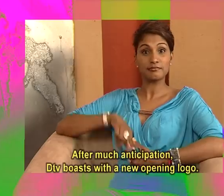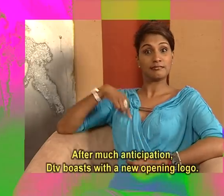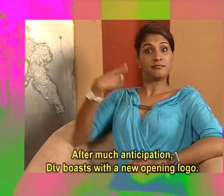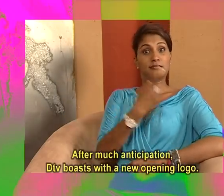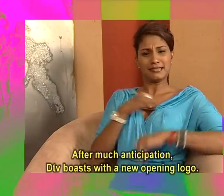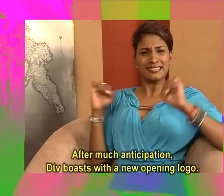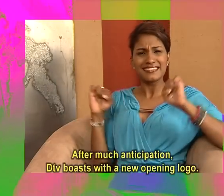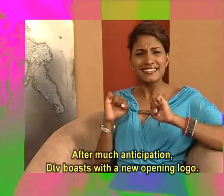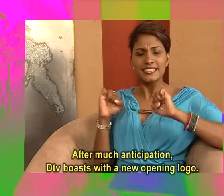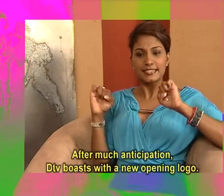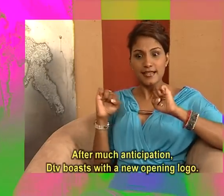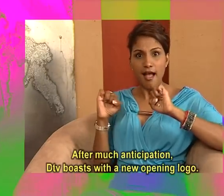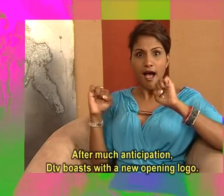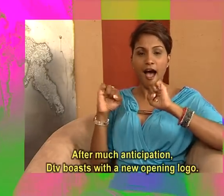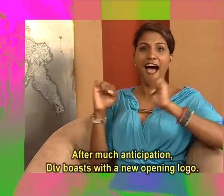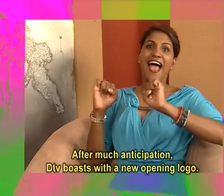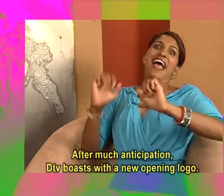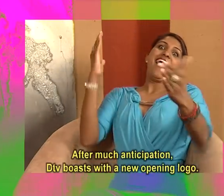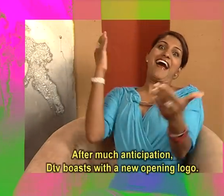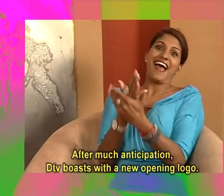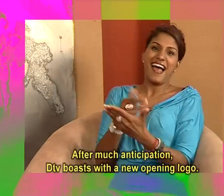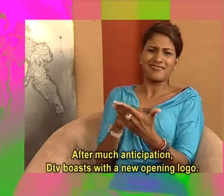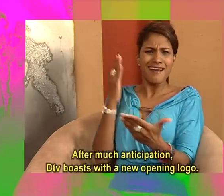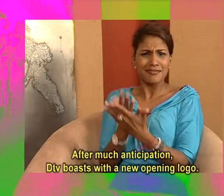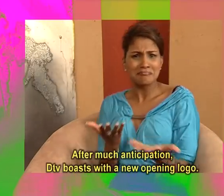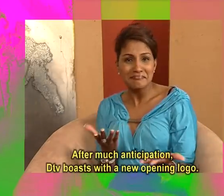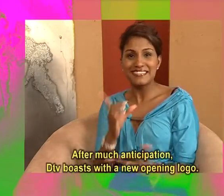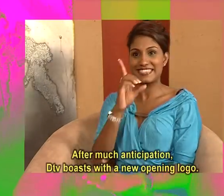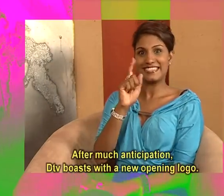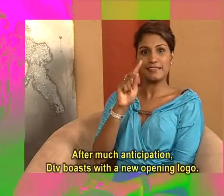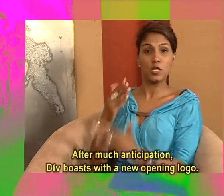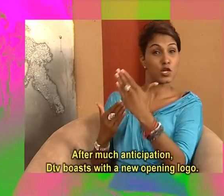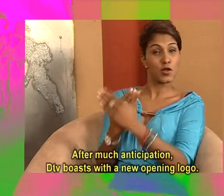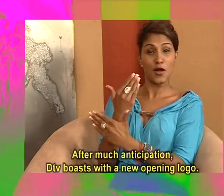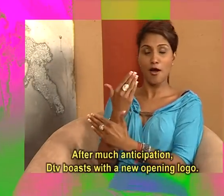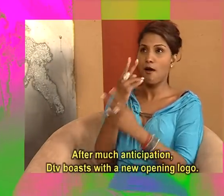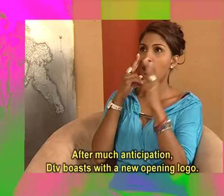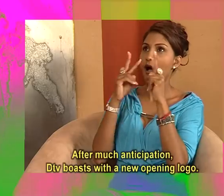After much anticipation, DTV boasts with the new opening logo.